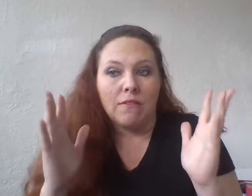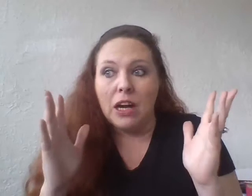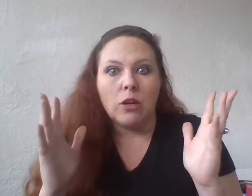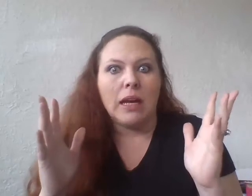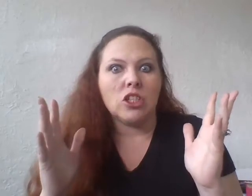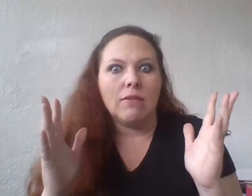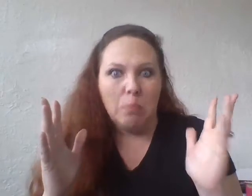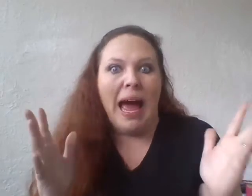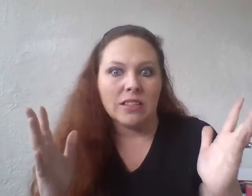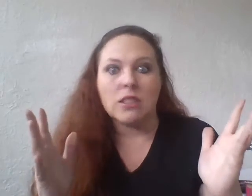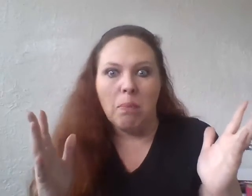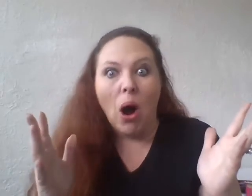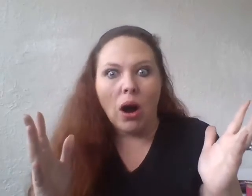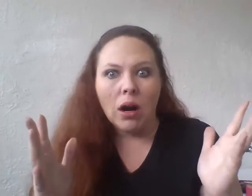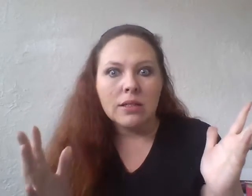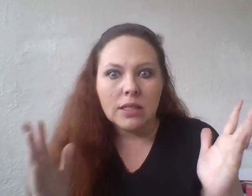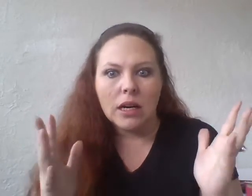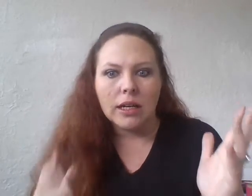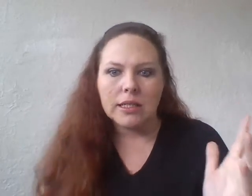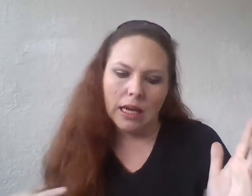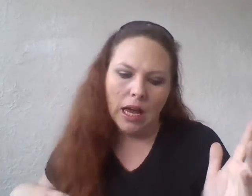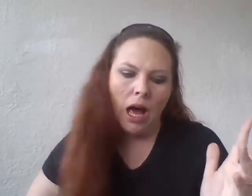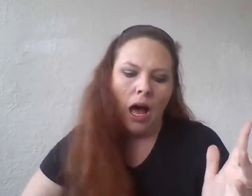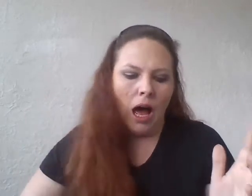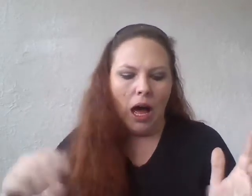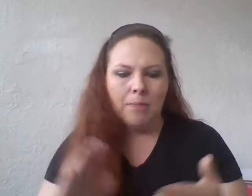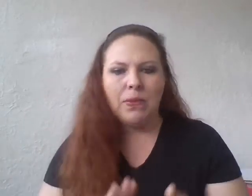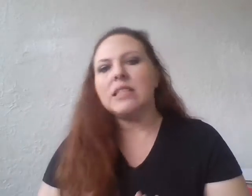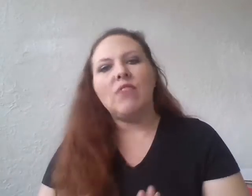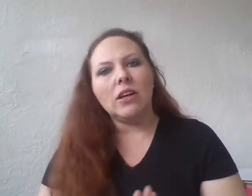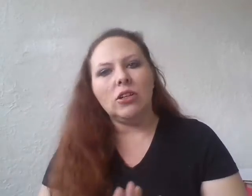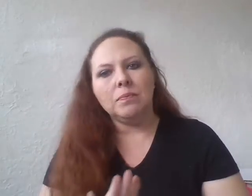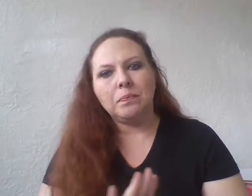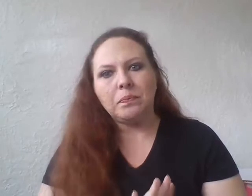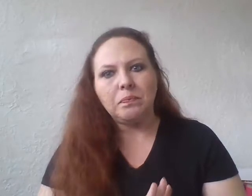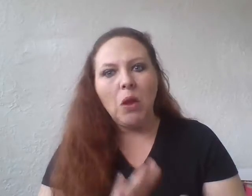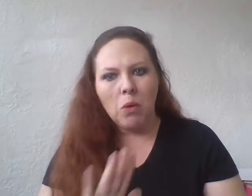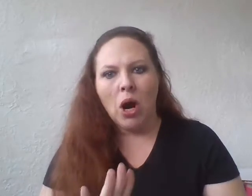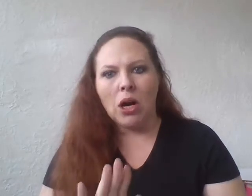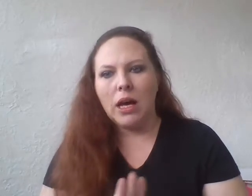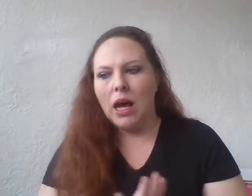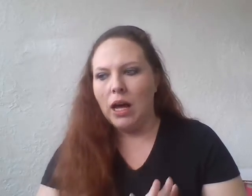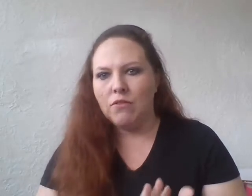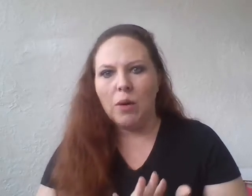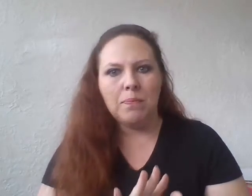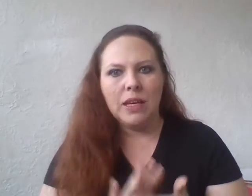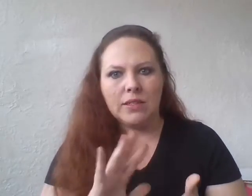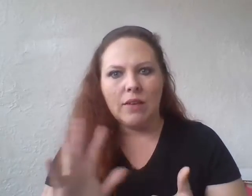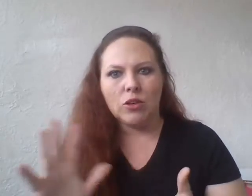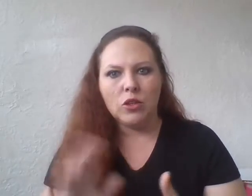fuck you managed to even pass the bar. Seriously. Um, his final remark, uh, from these several news